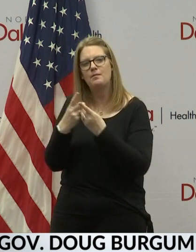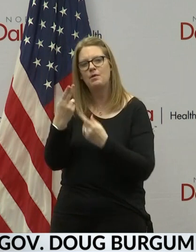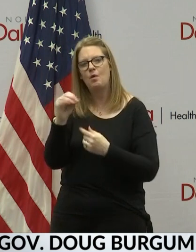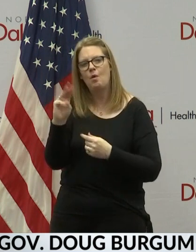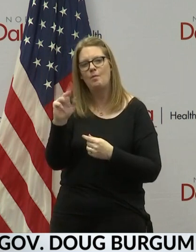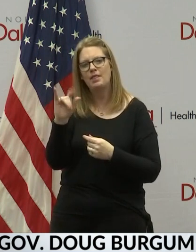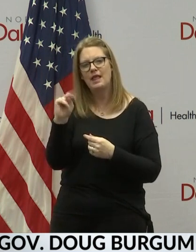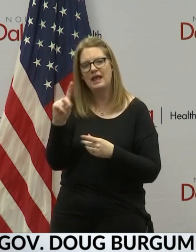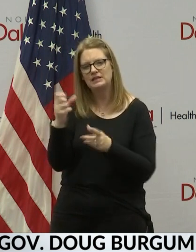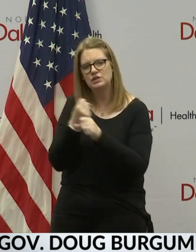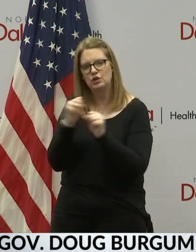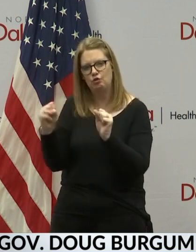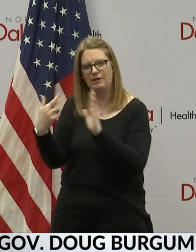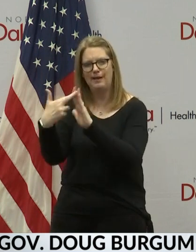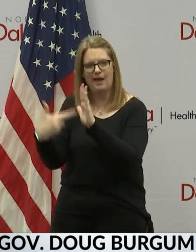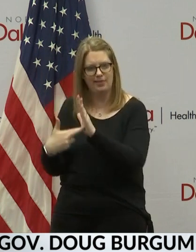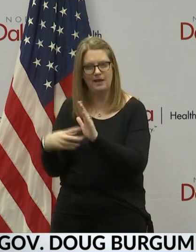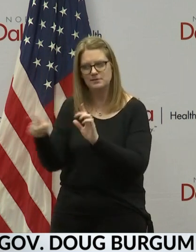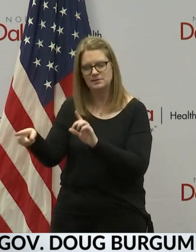guidelines.